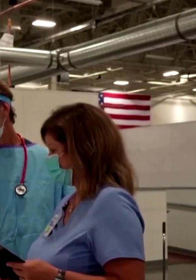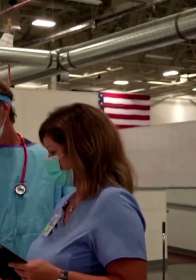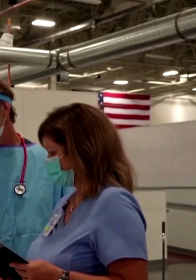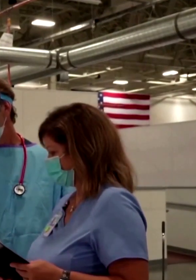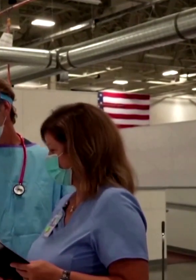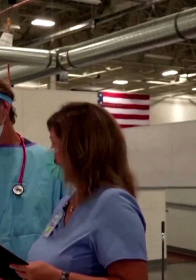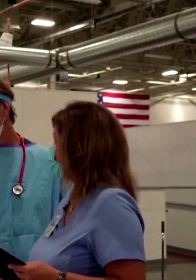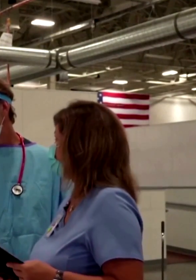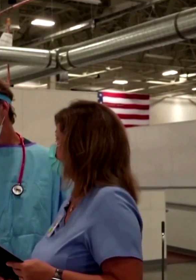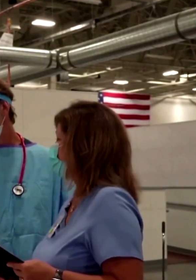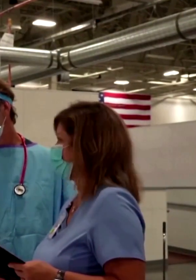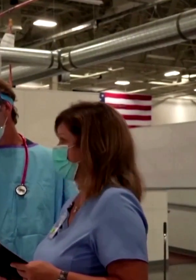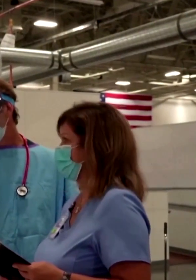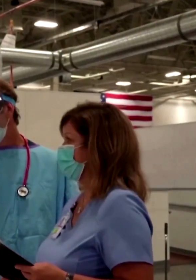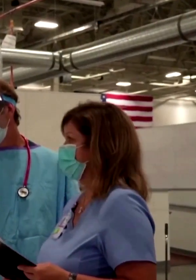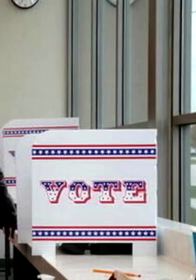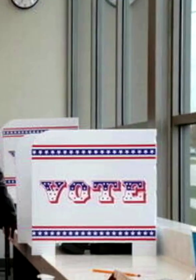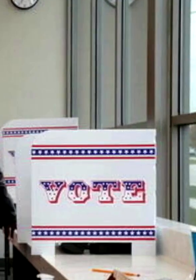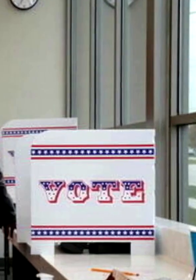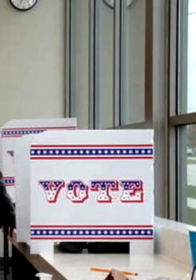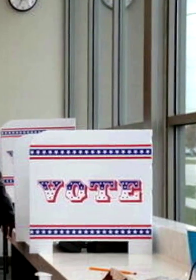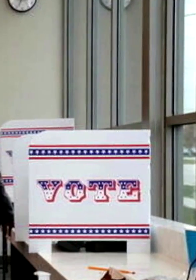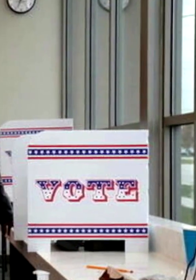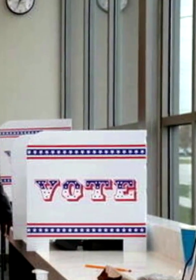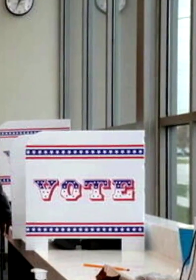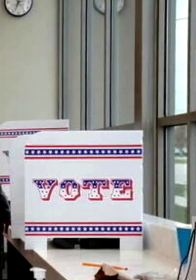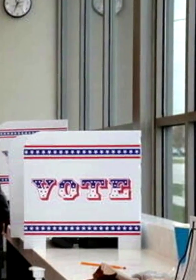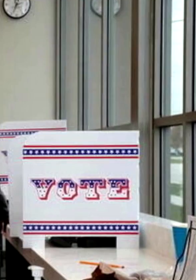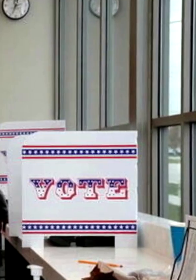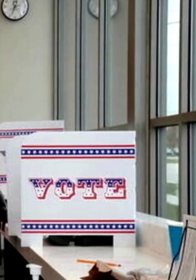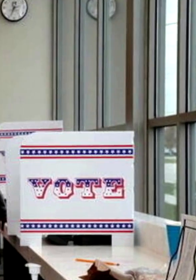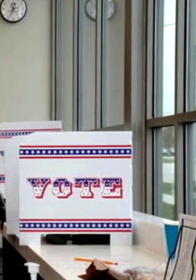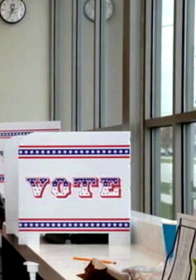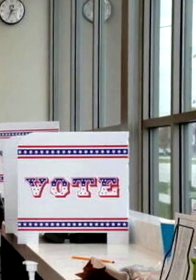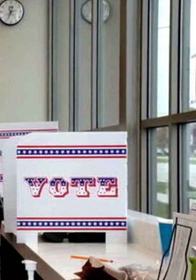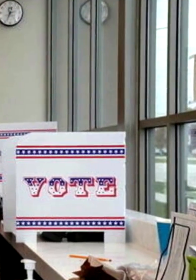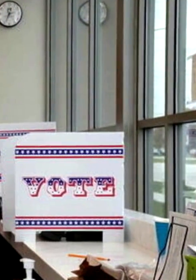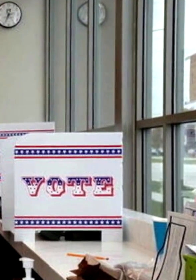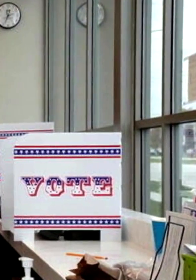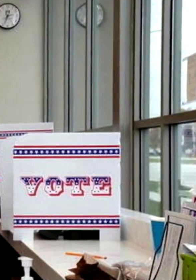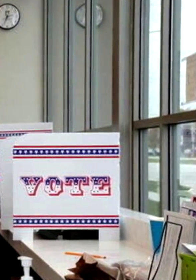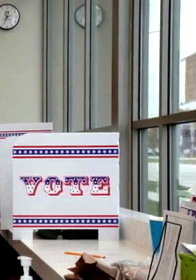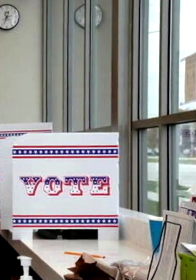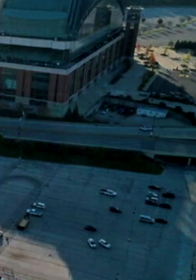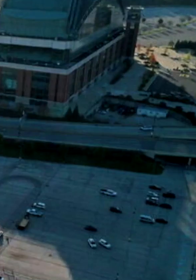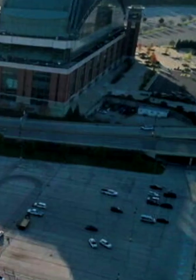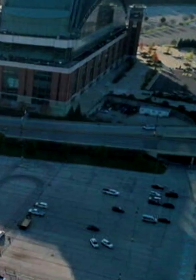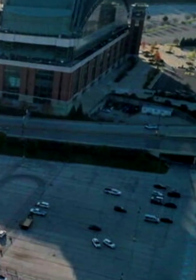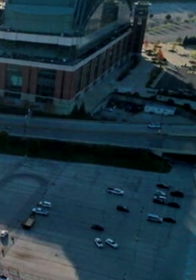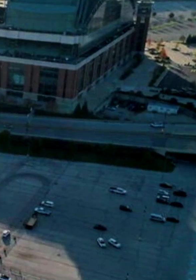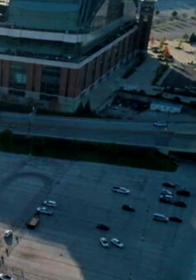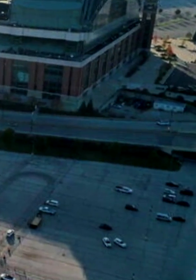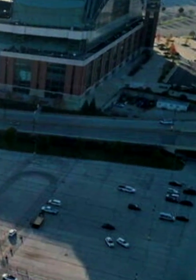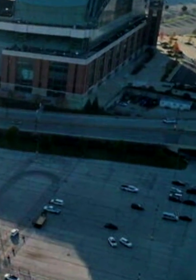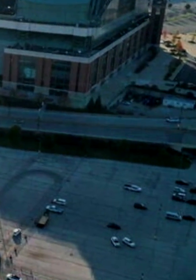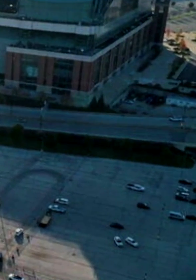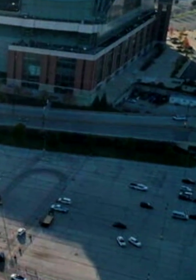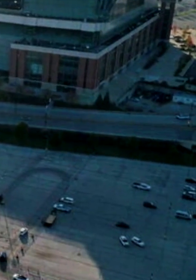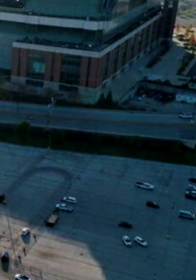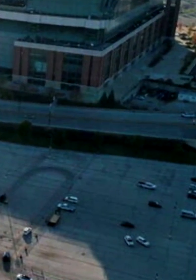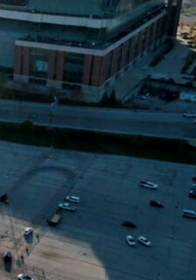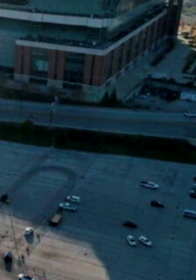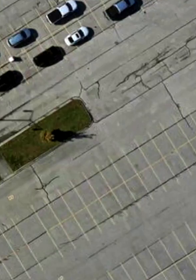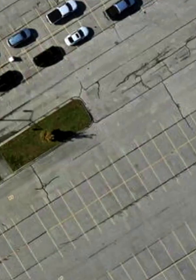montana and wisconsin a hotly contested state in the november 3rd presidential election as infections have kept